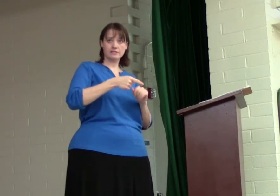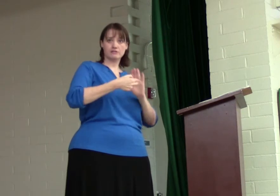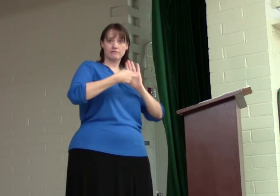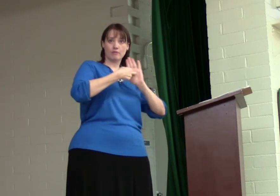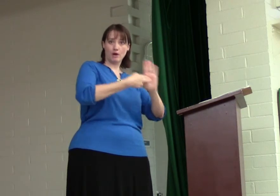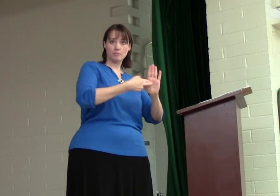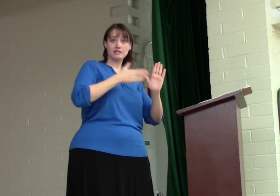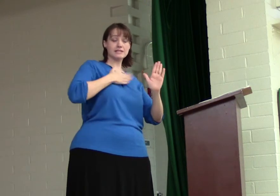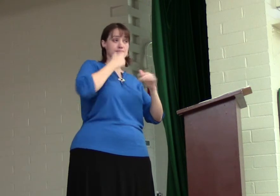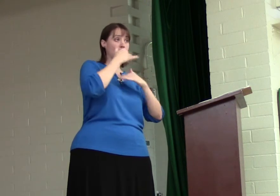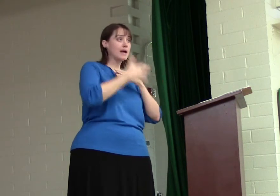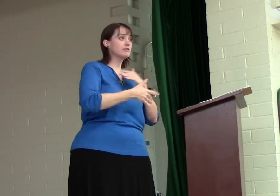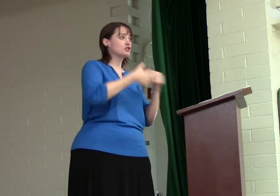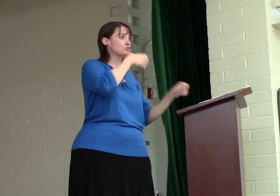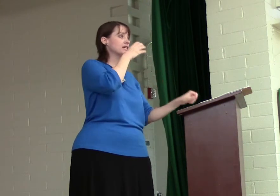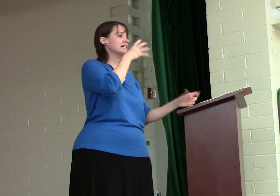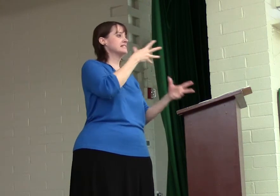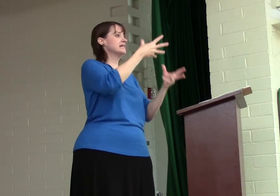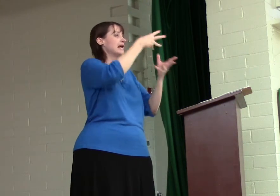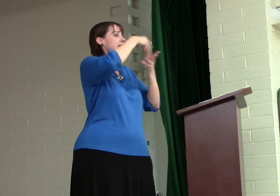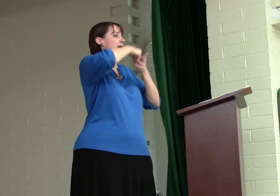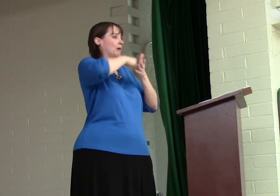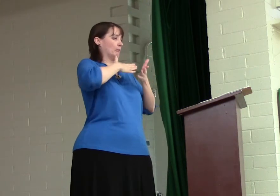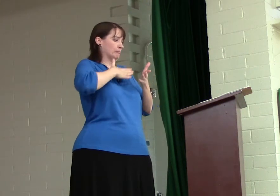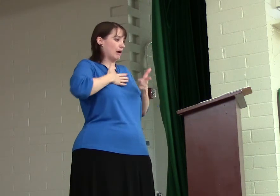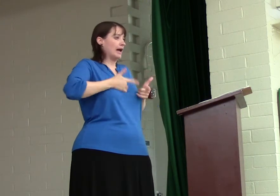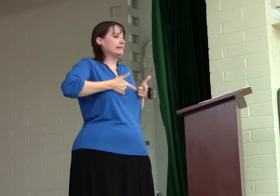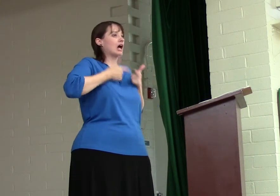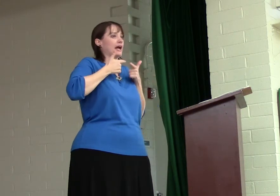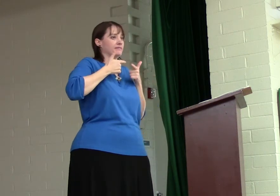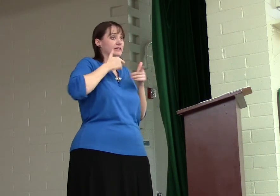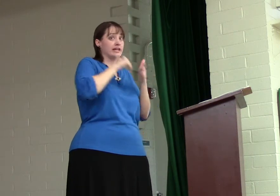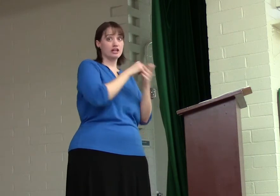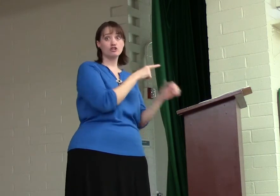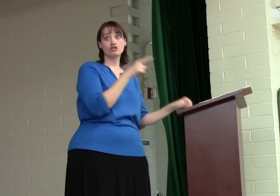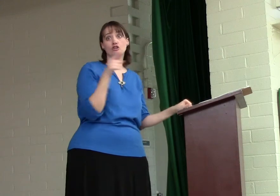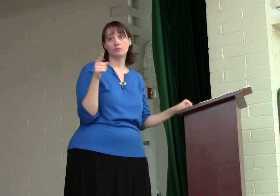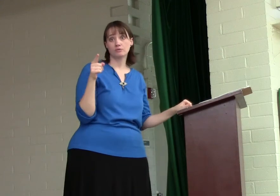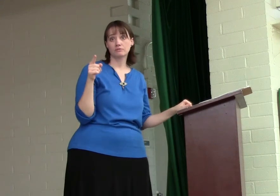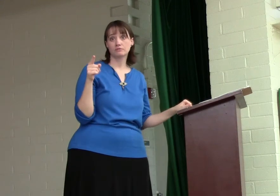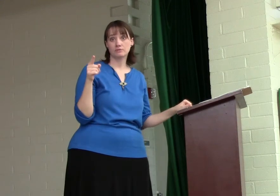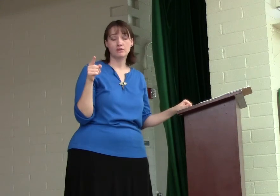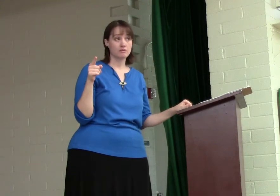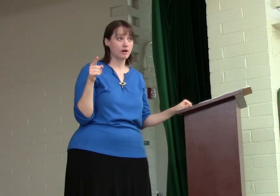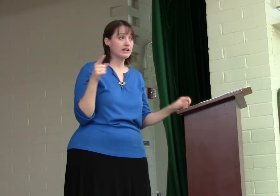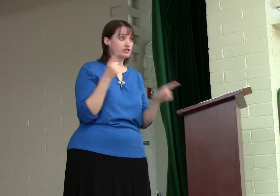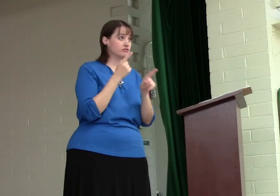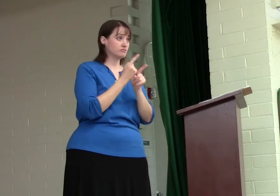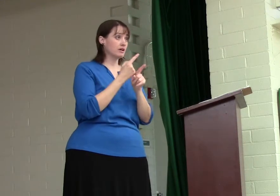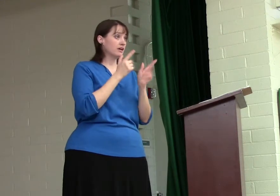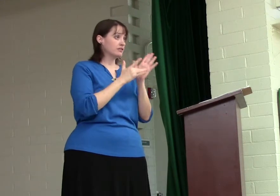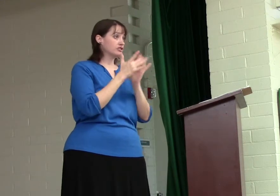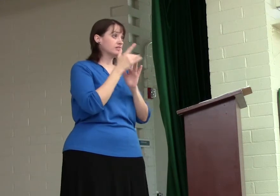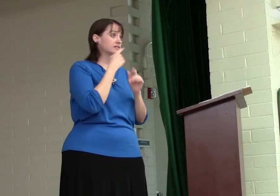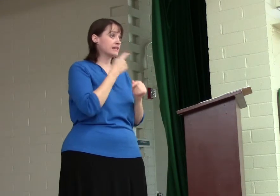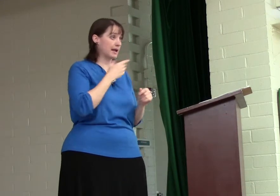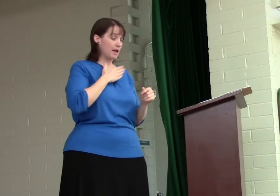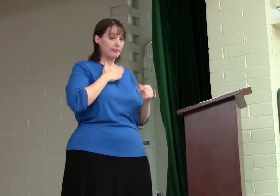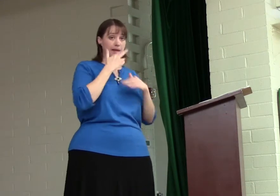this that represents my blood, drink it. Take my life into you. Right? Jesus is saying, let